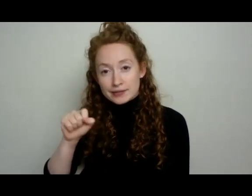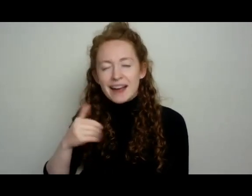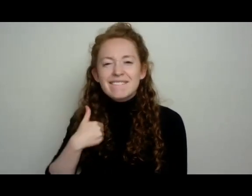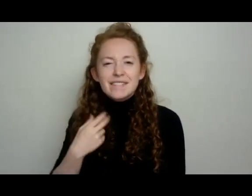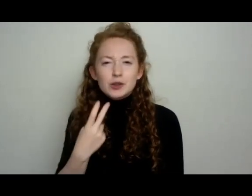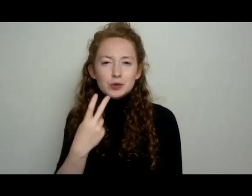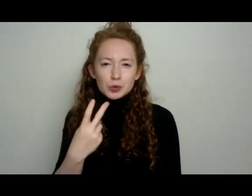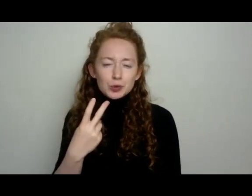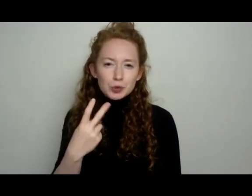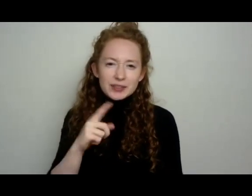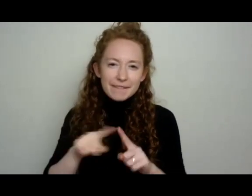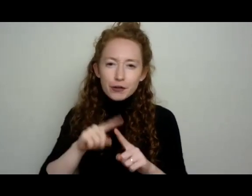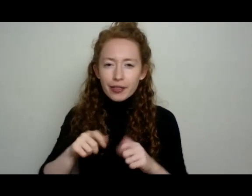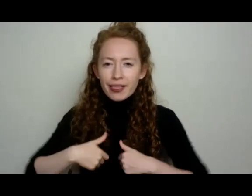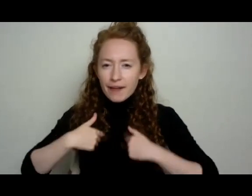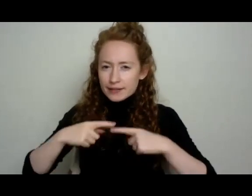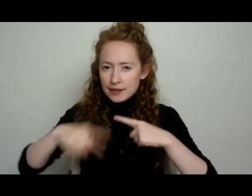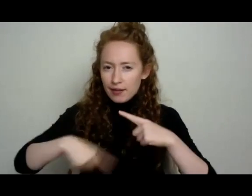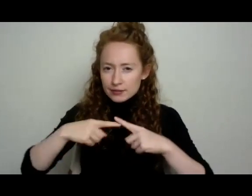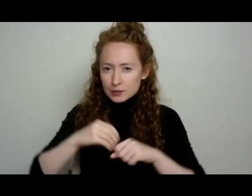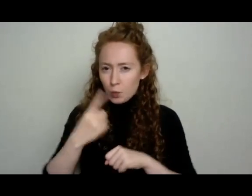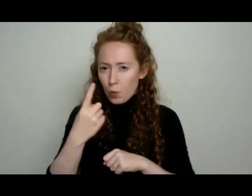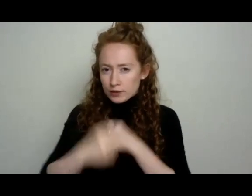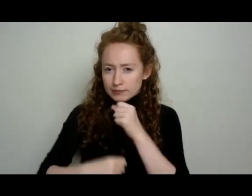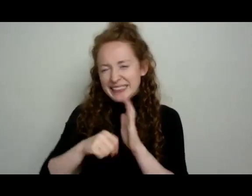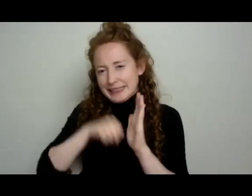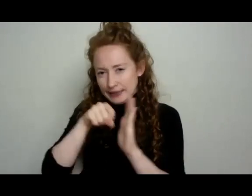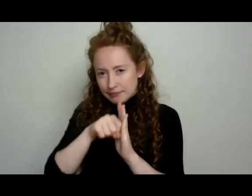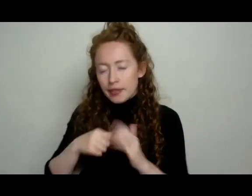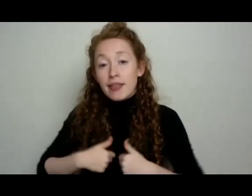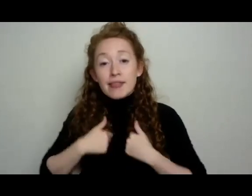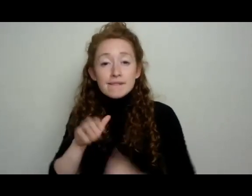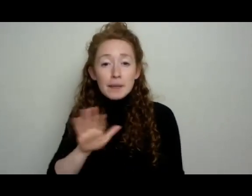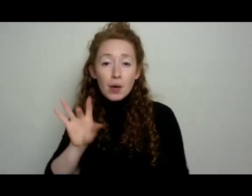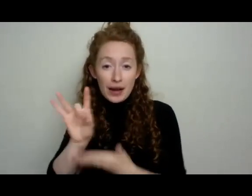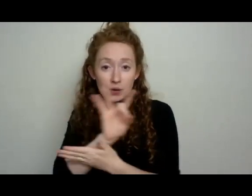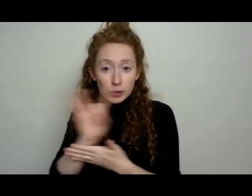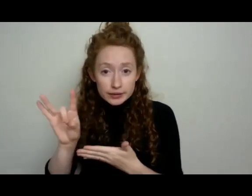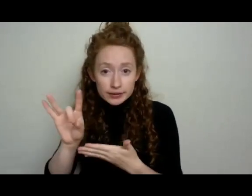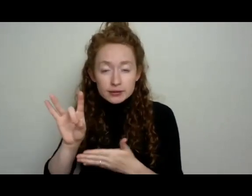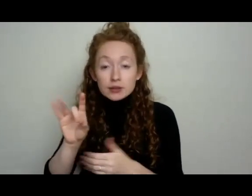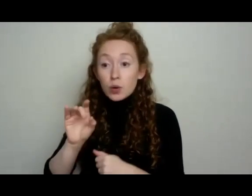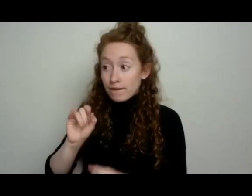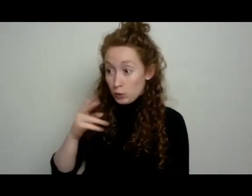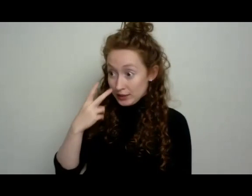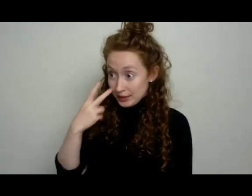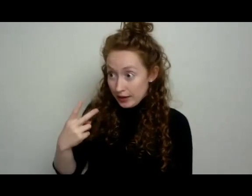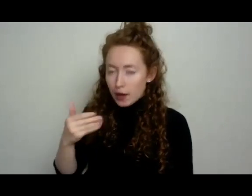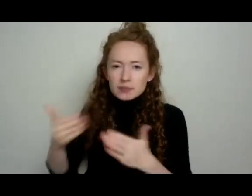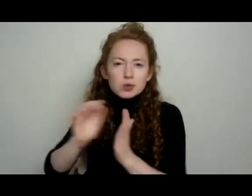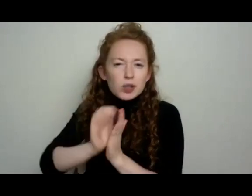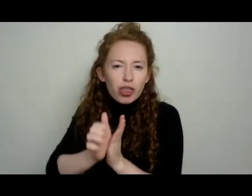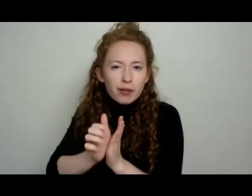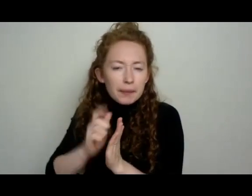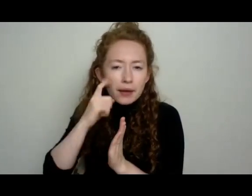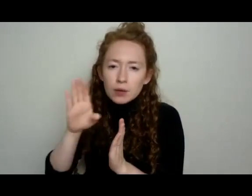In one season, they live about eight weeks. And so it's really important to start squishing them as soon as you see them because they are only